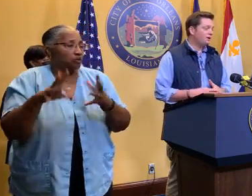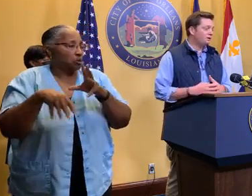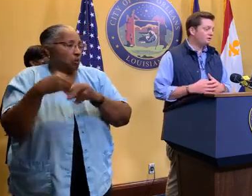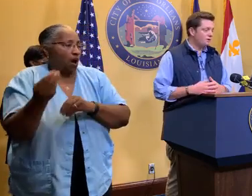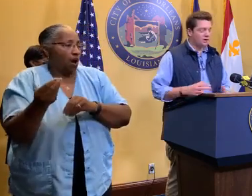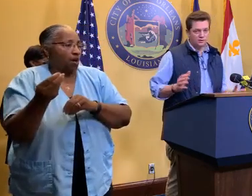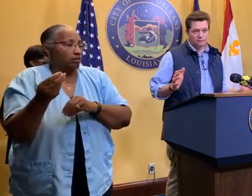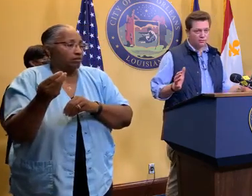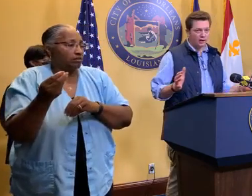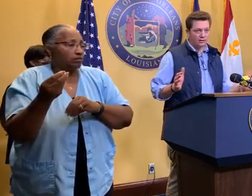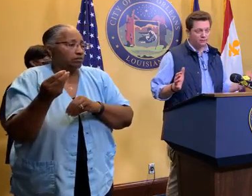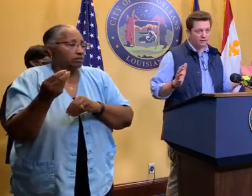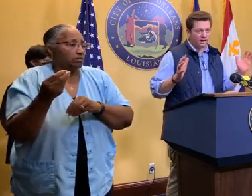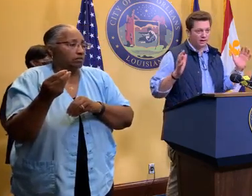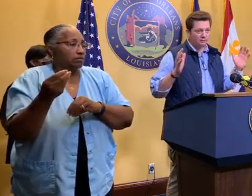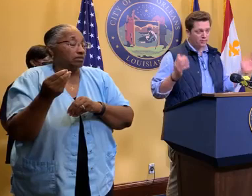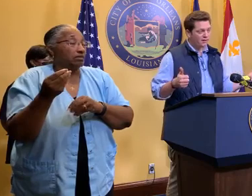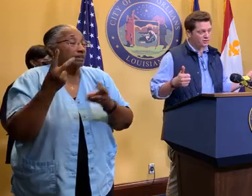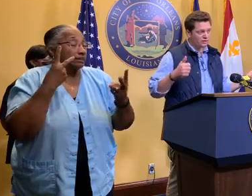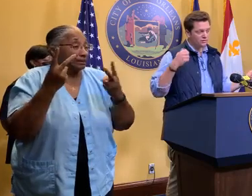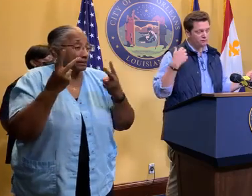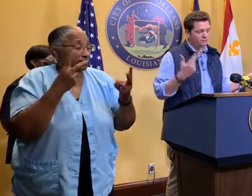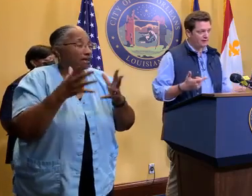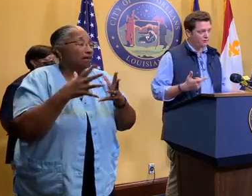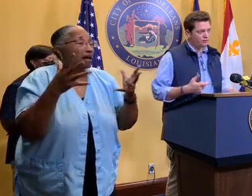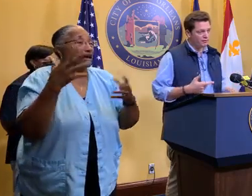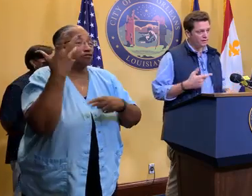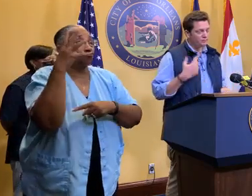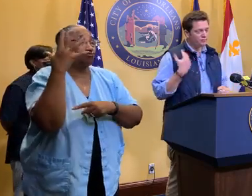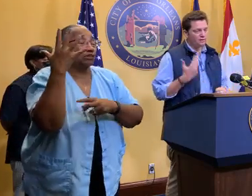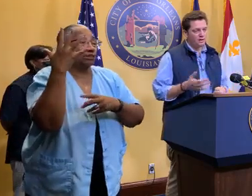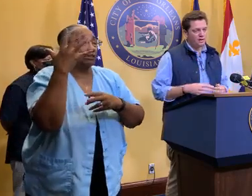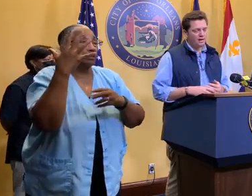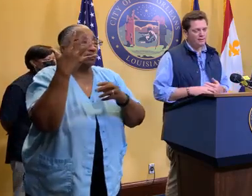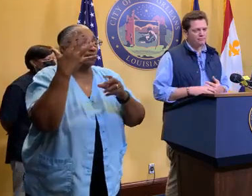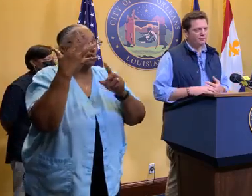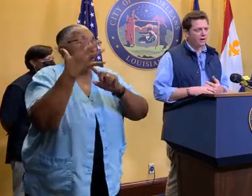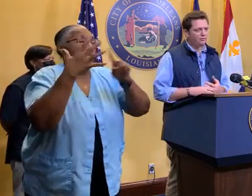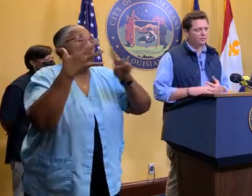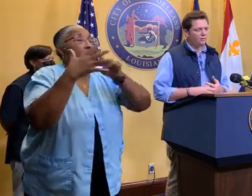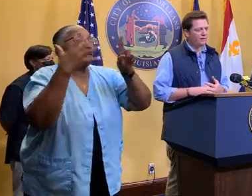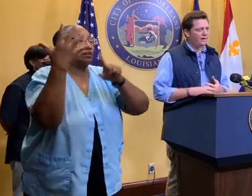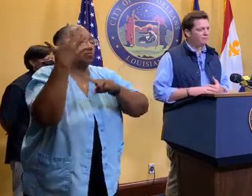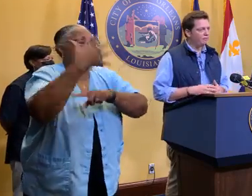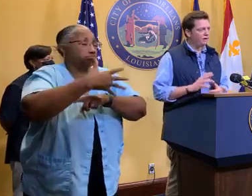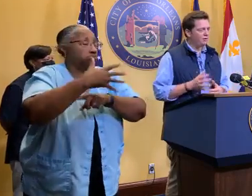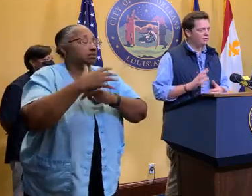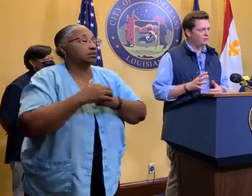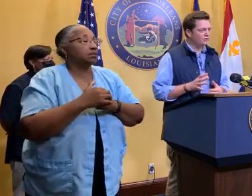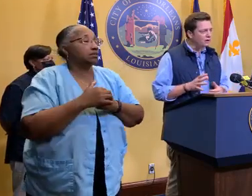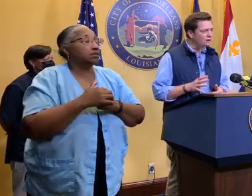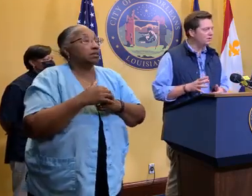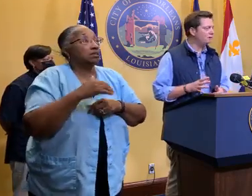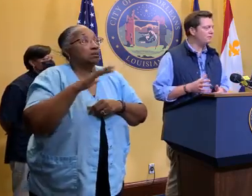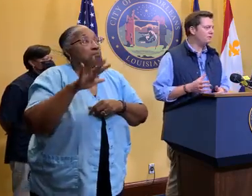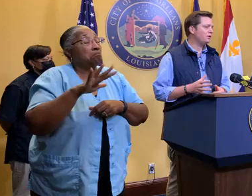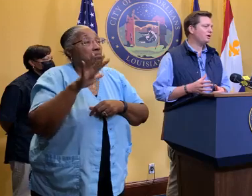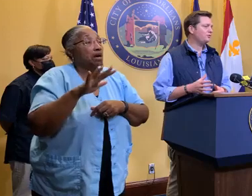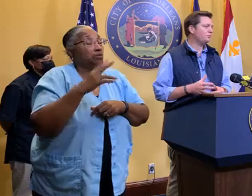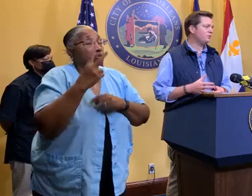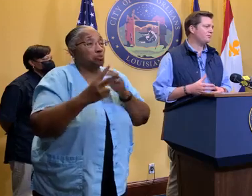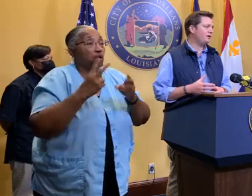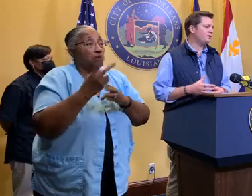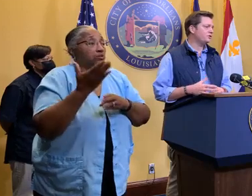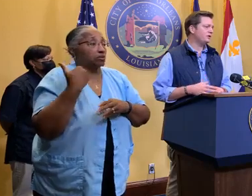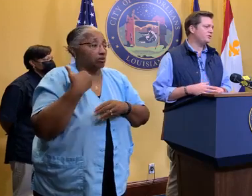seeing tons of tree, branches, felled trees. About four hours ago, had 13 inbound